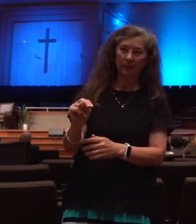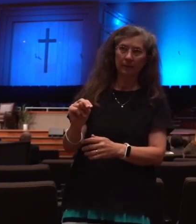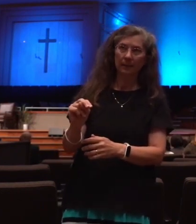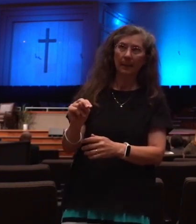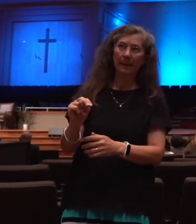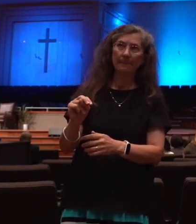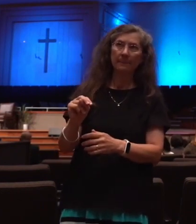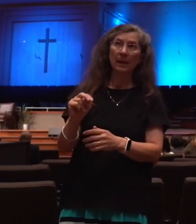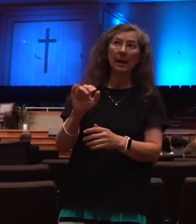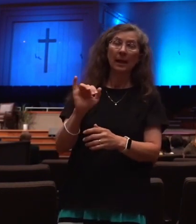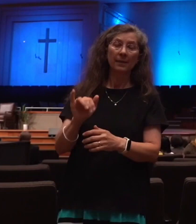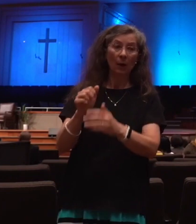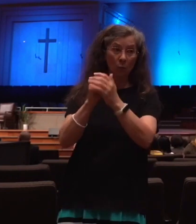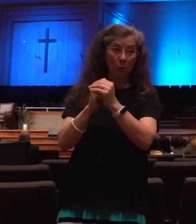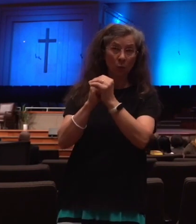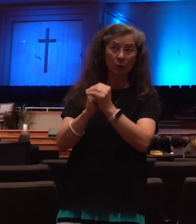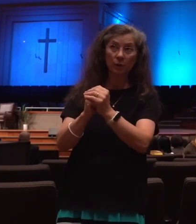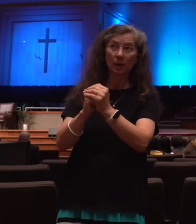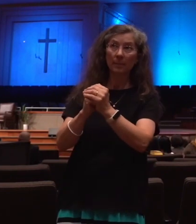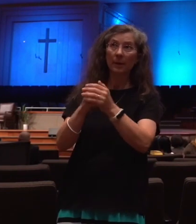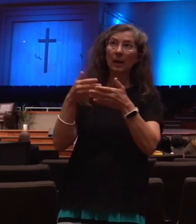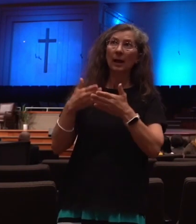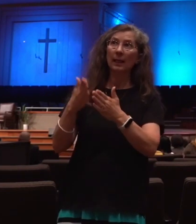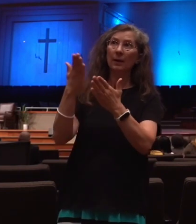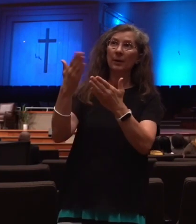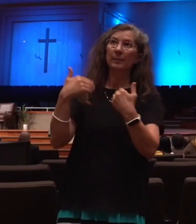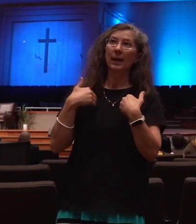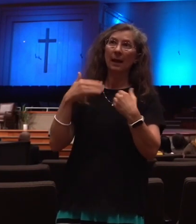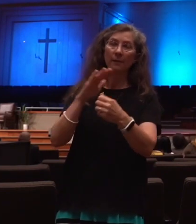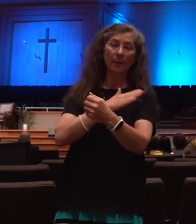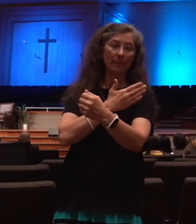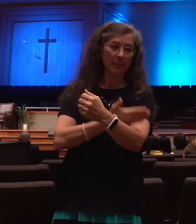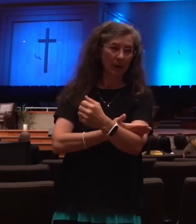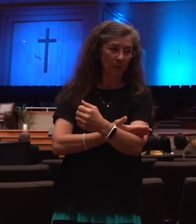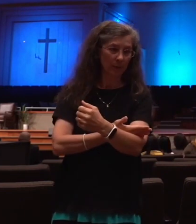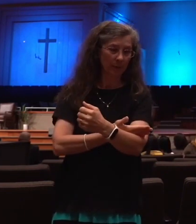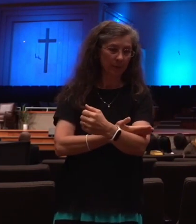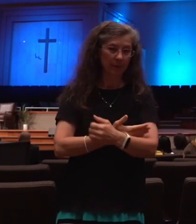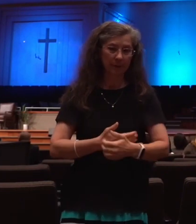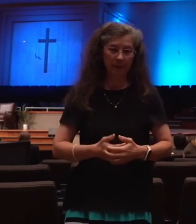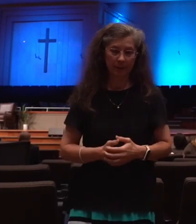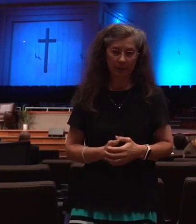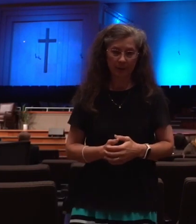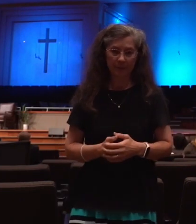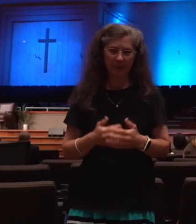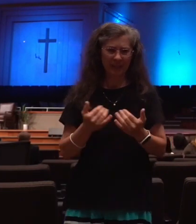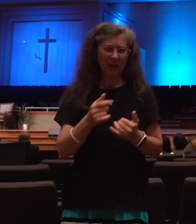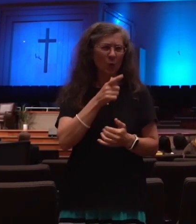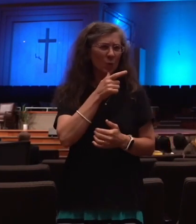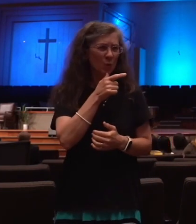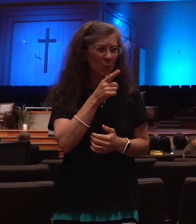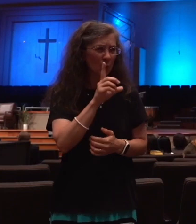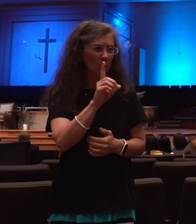if you look at chapter 12 and verse nine, it tells us who the dragon is. Who is it?